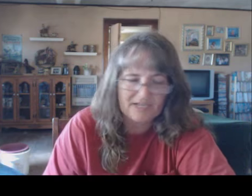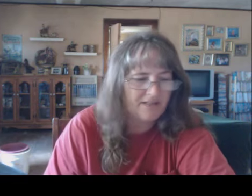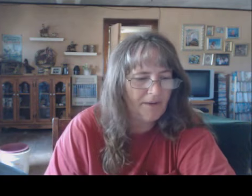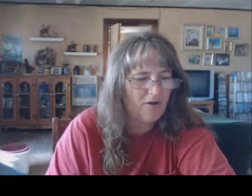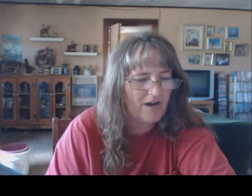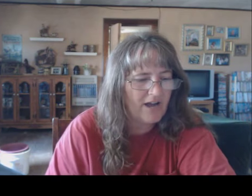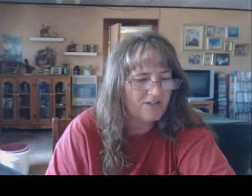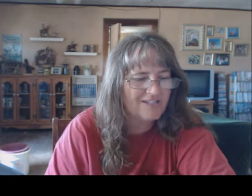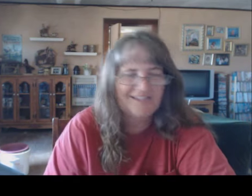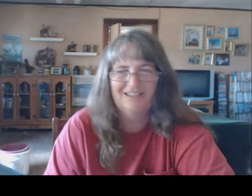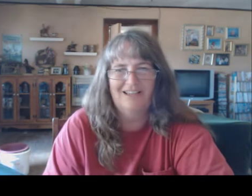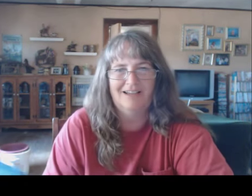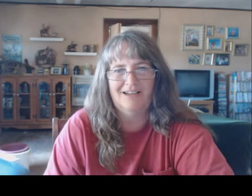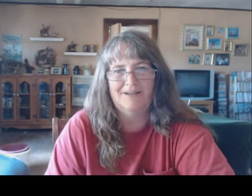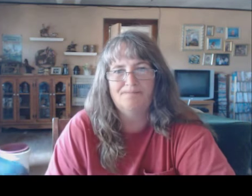liking it the powerhouse um